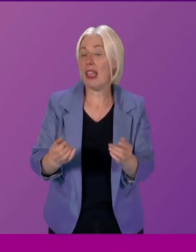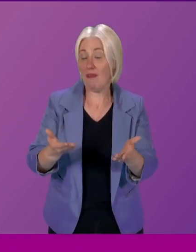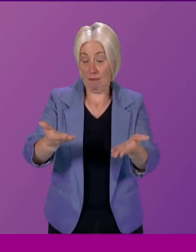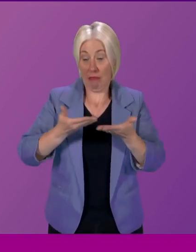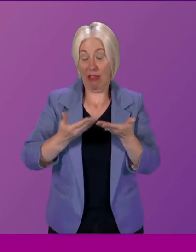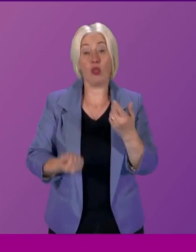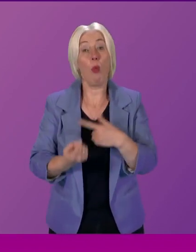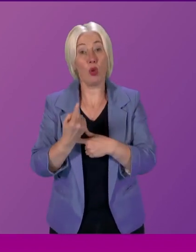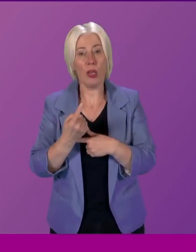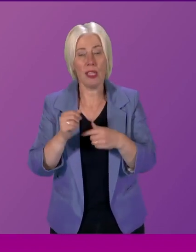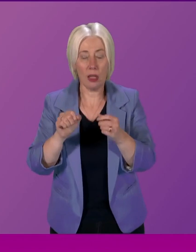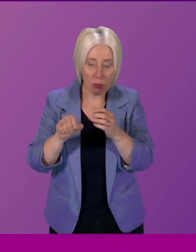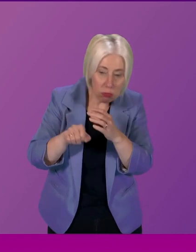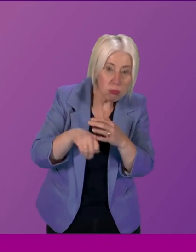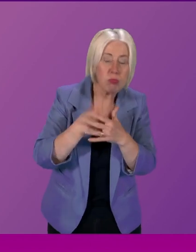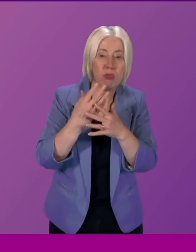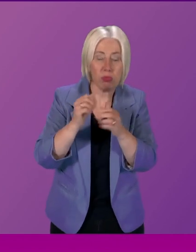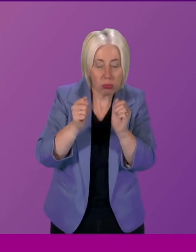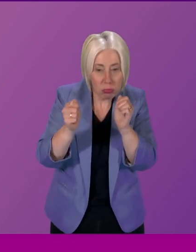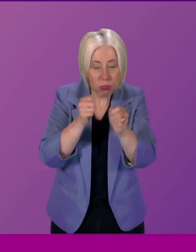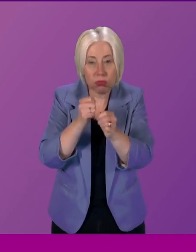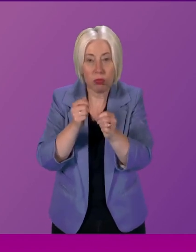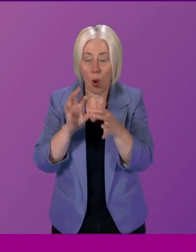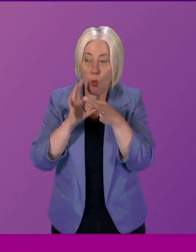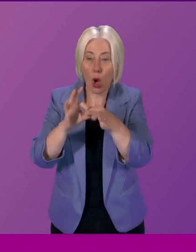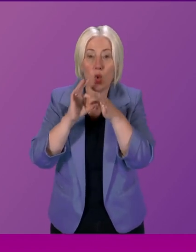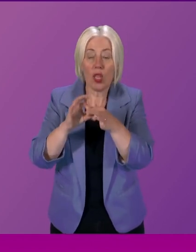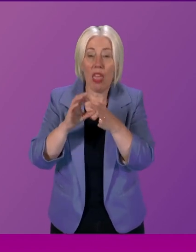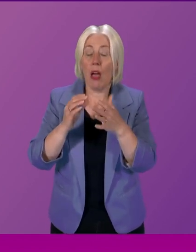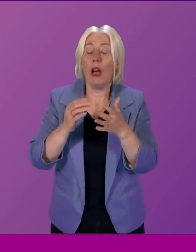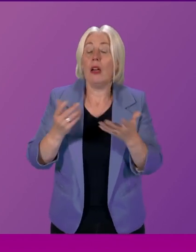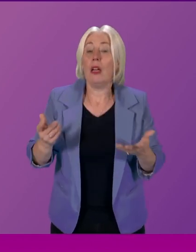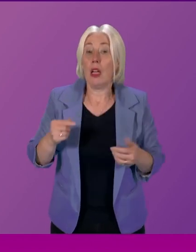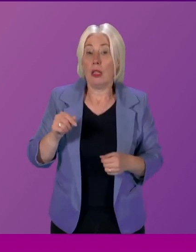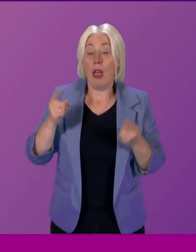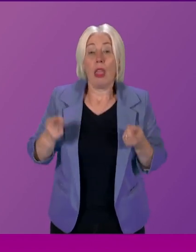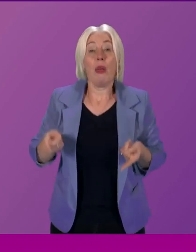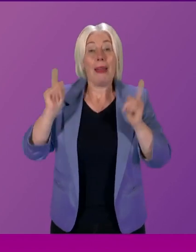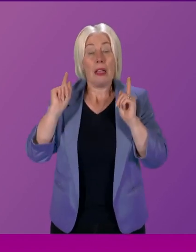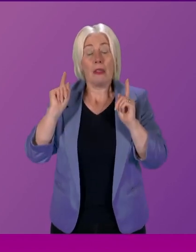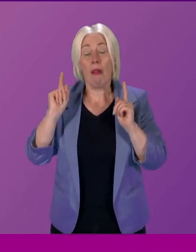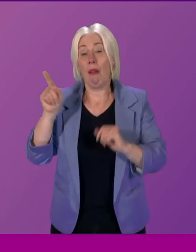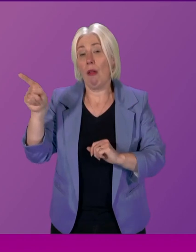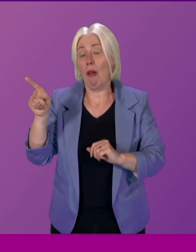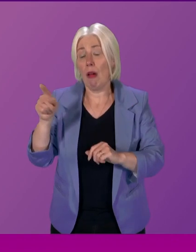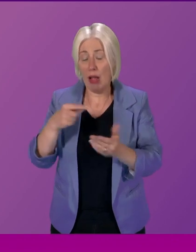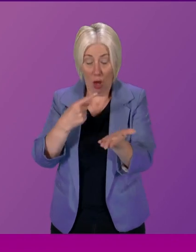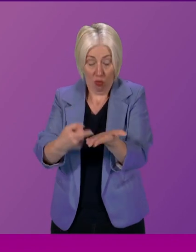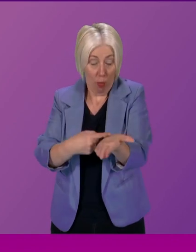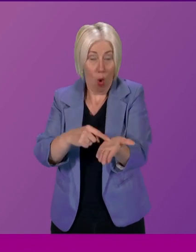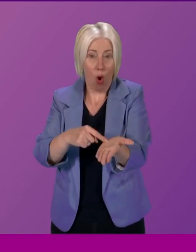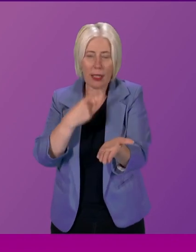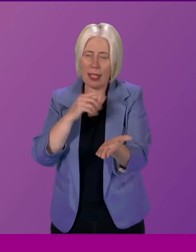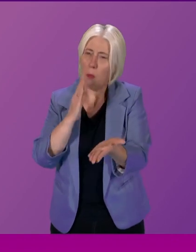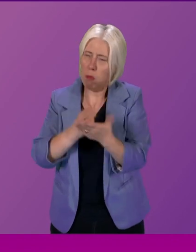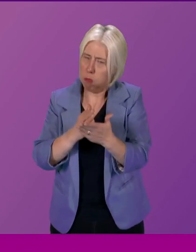to evolve and to work together to ensure that we can help one another The minister talked about in the report that there were real